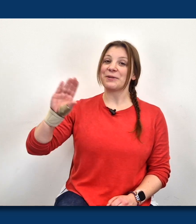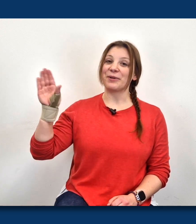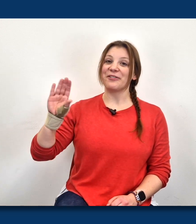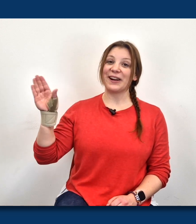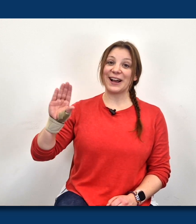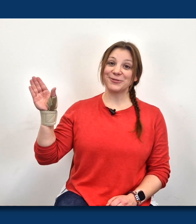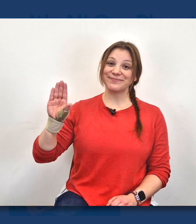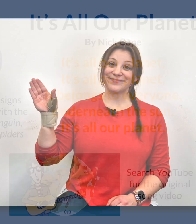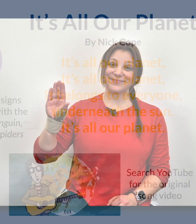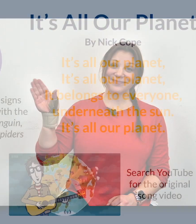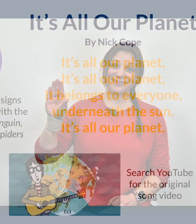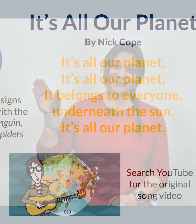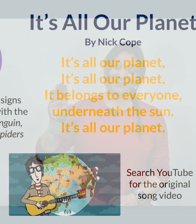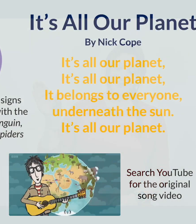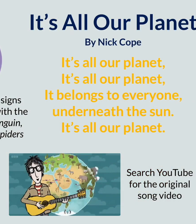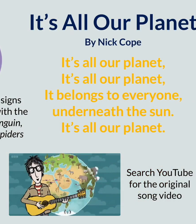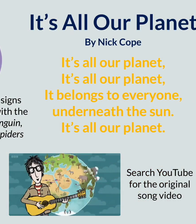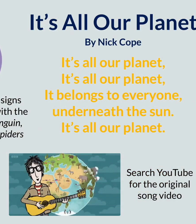Bye for now!